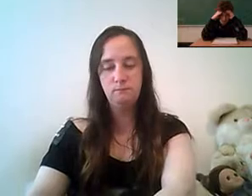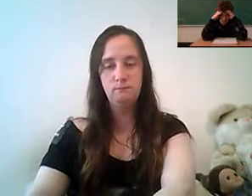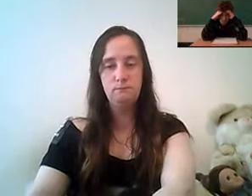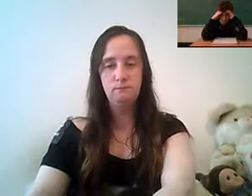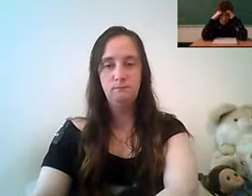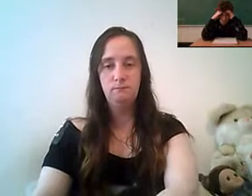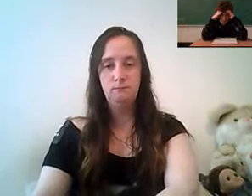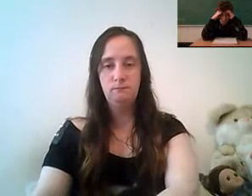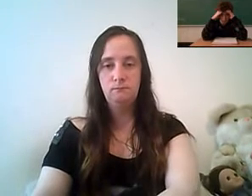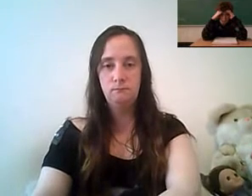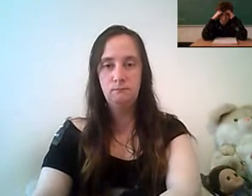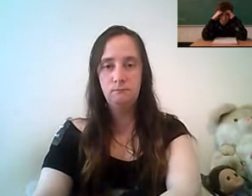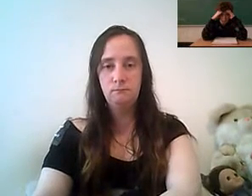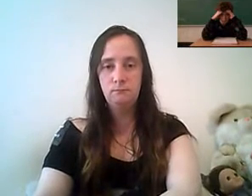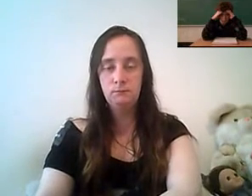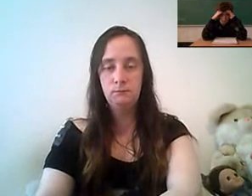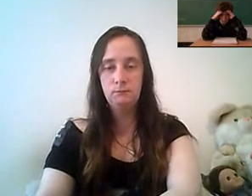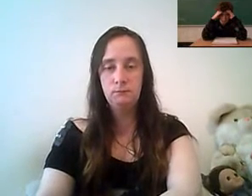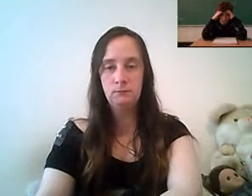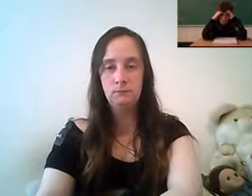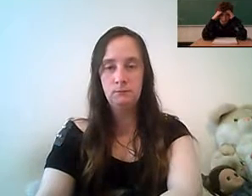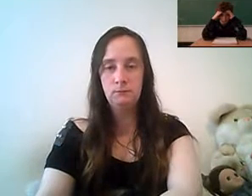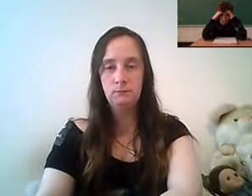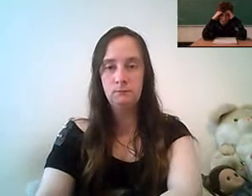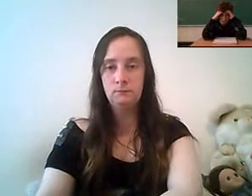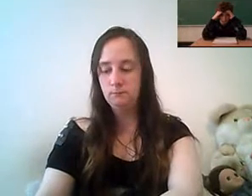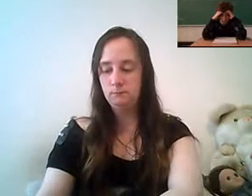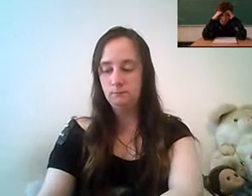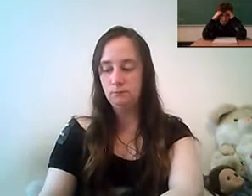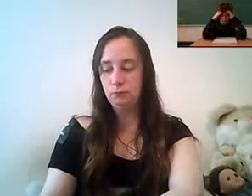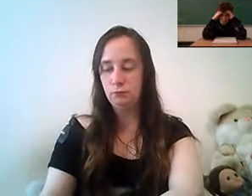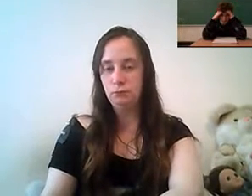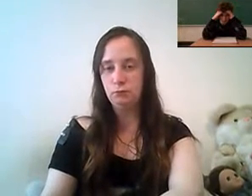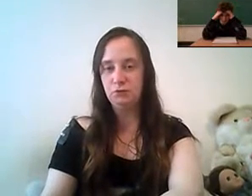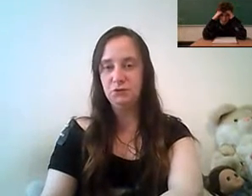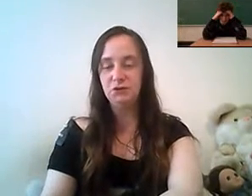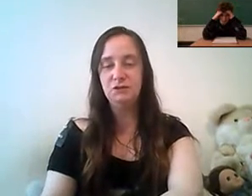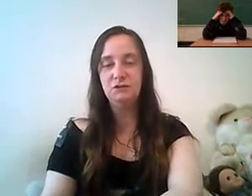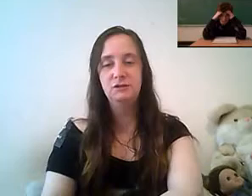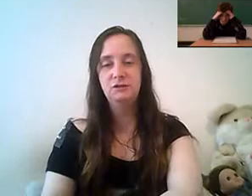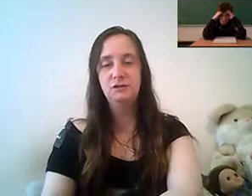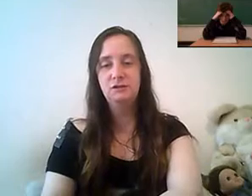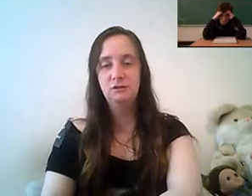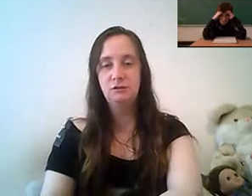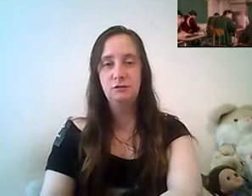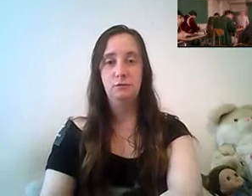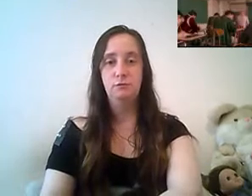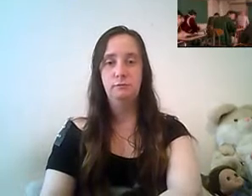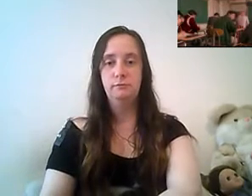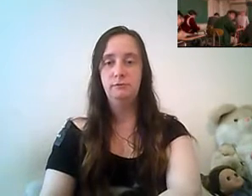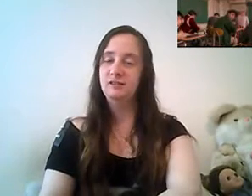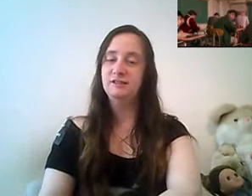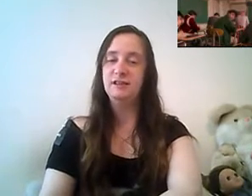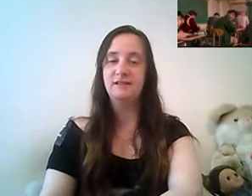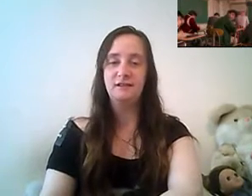it's the only way to make sure i don't hurt anyone just blend into the background she's getting scared